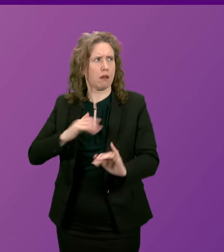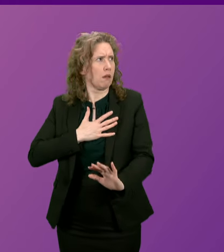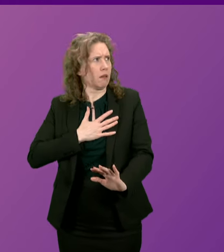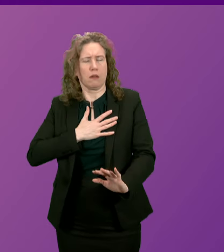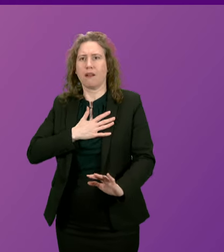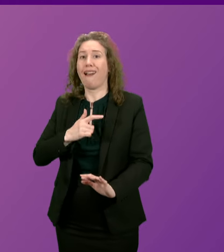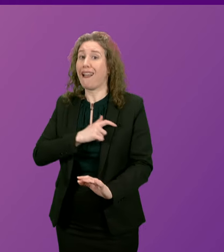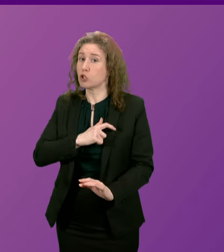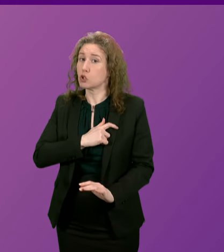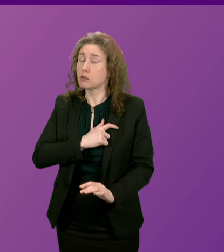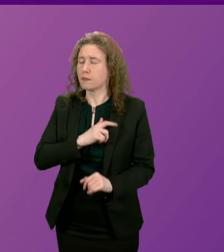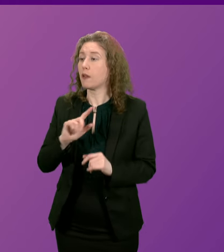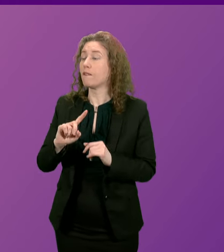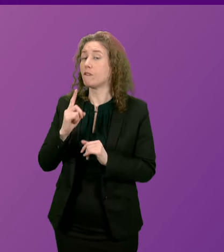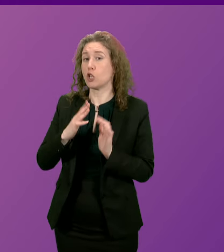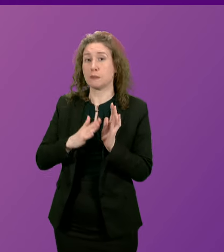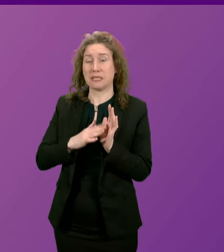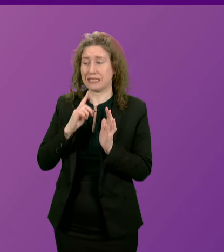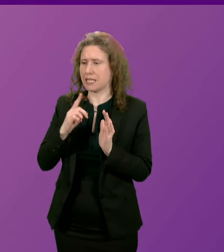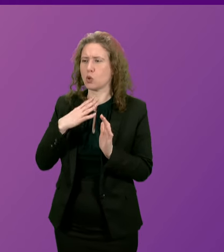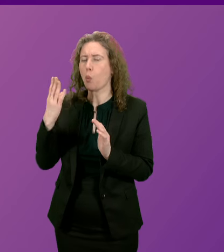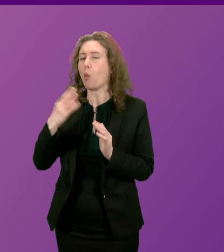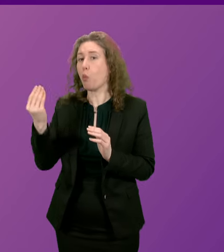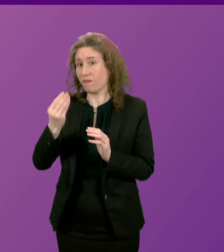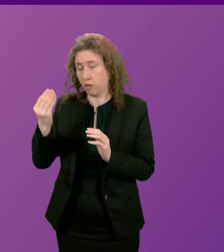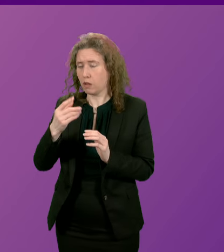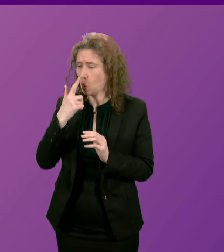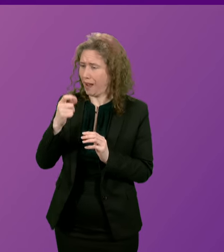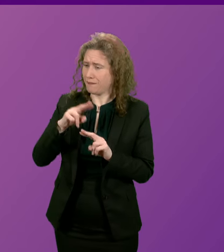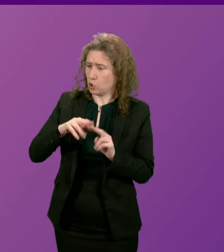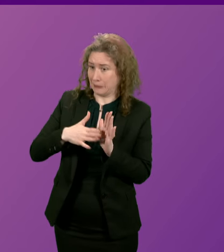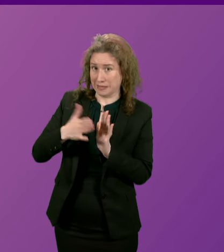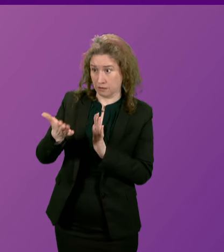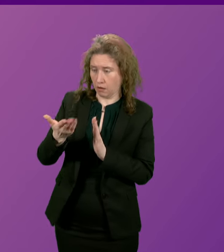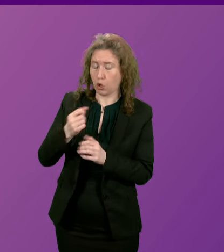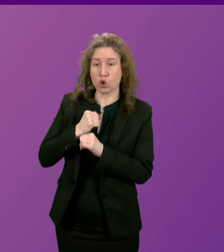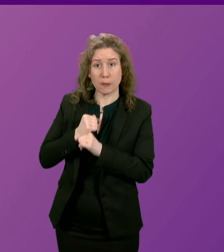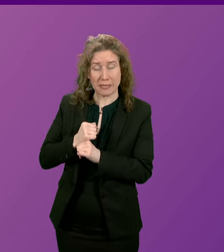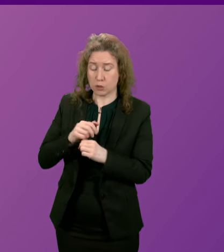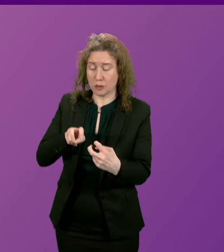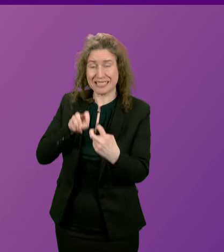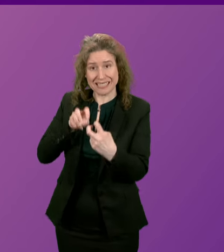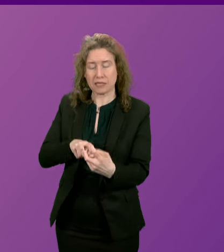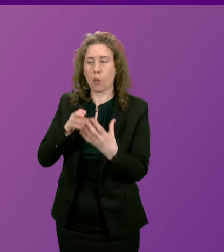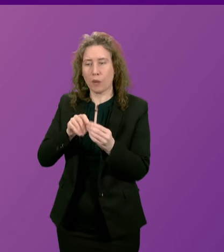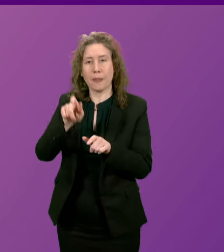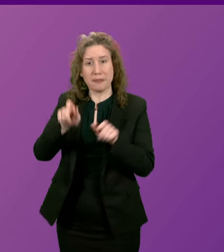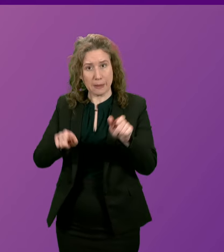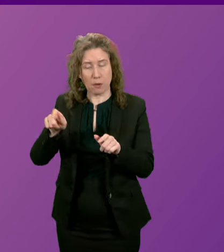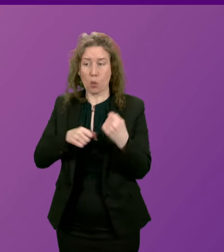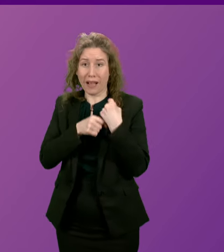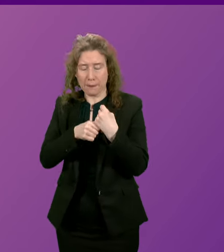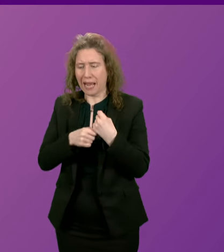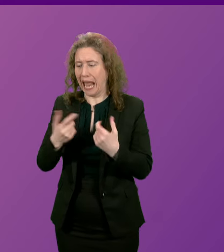the first minister says he doesn't want waffle so will the first minister commit to sit down with campaigners and